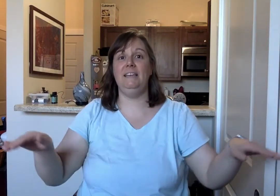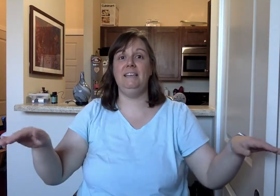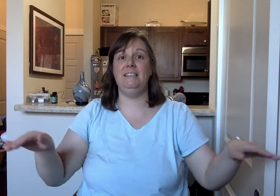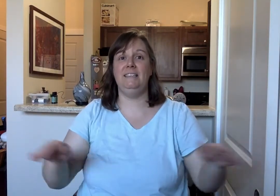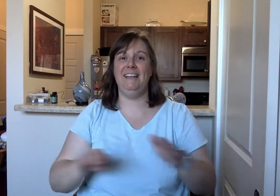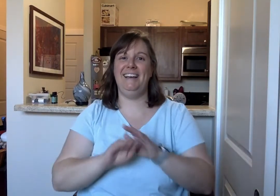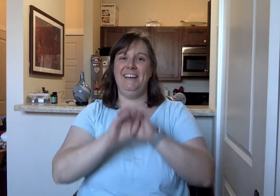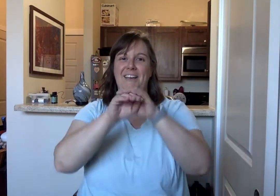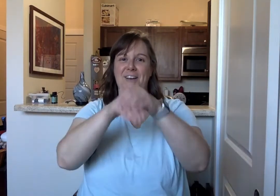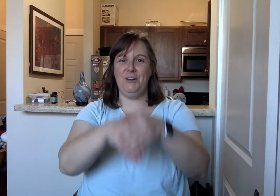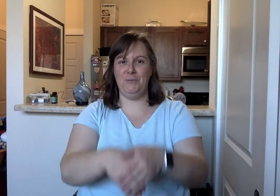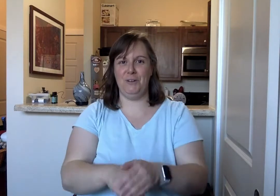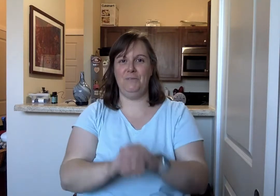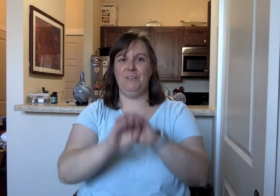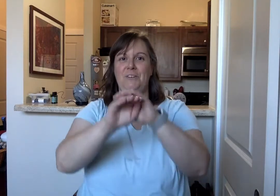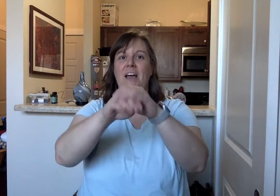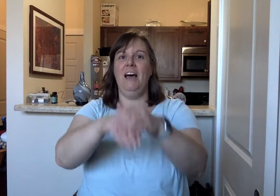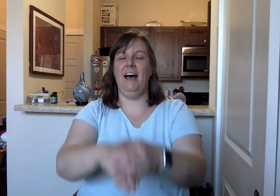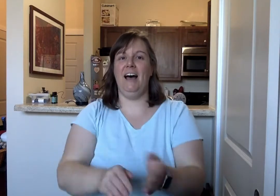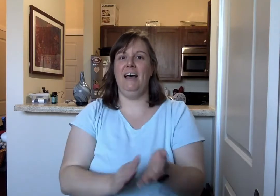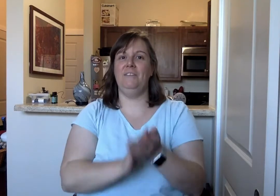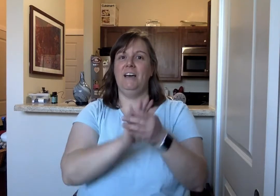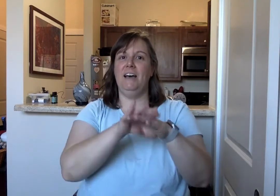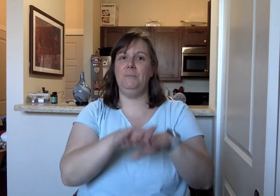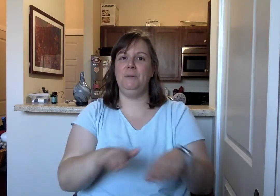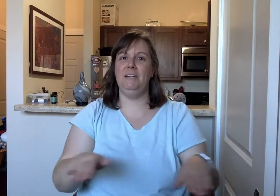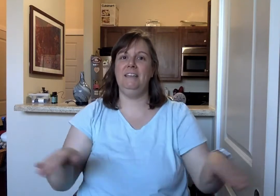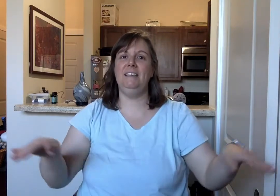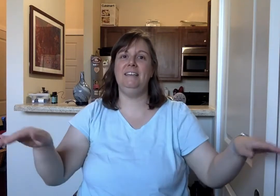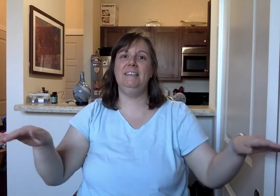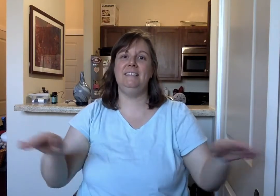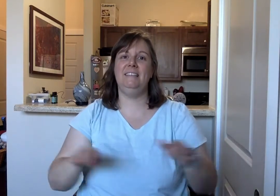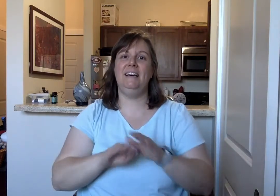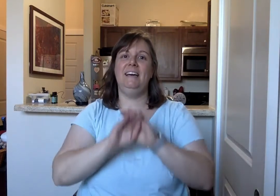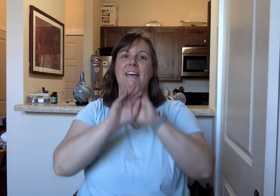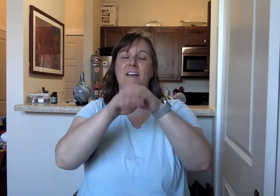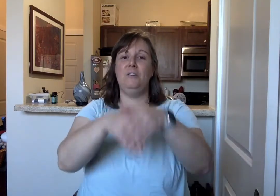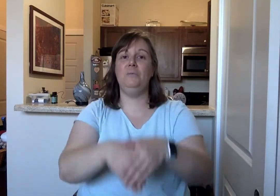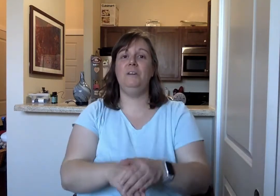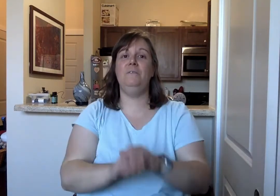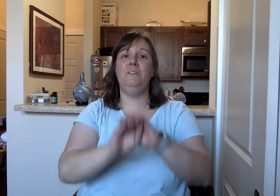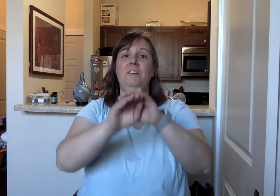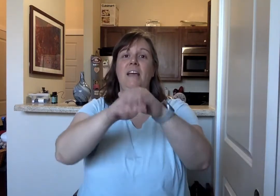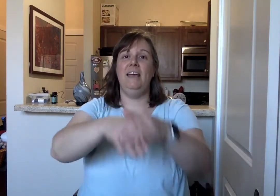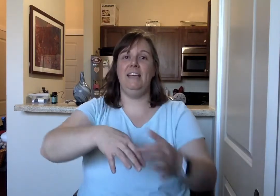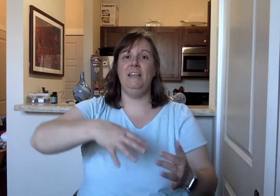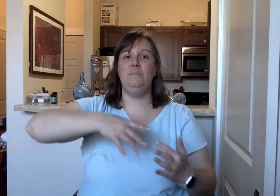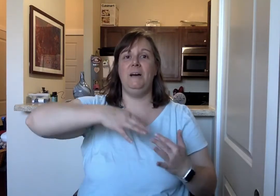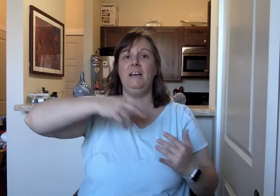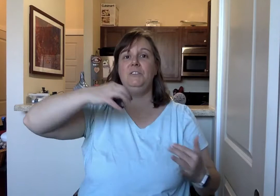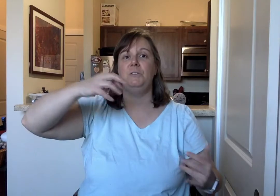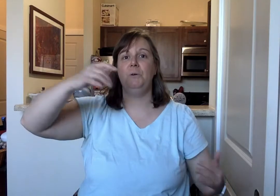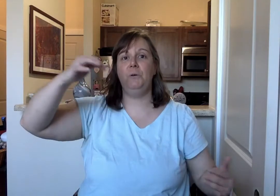like a river. I've got peace like a river in my soul.